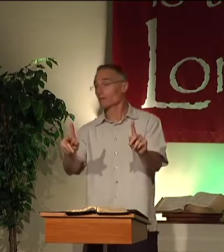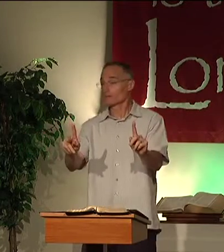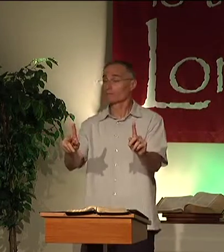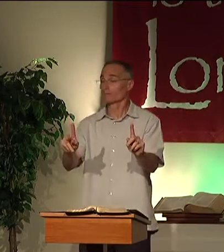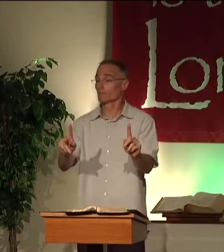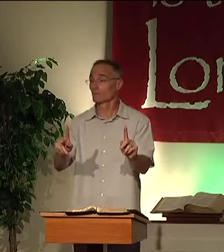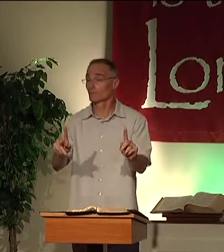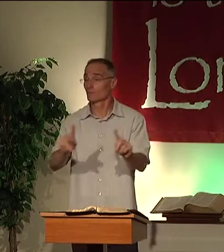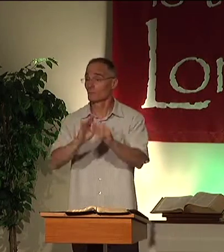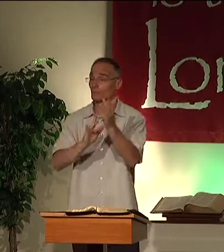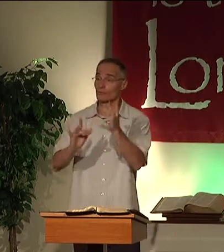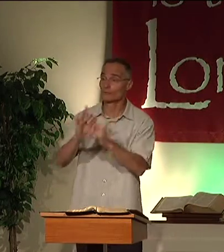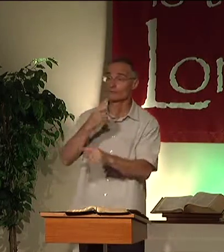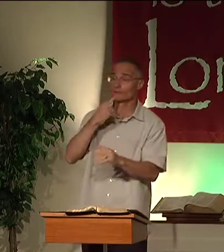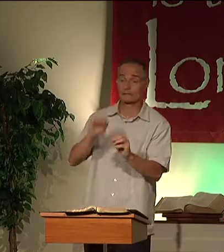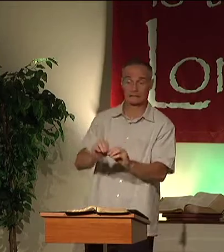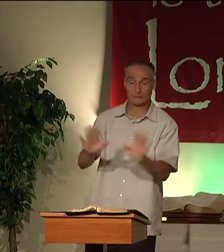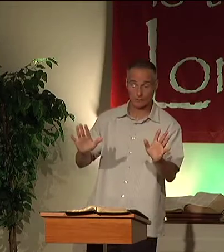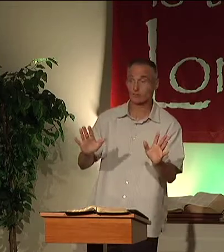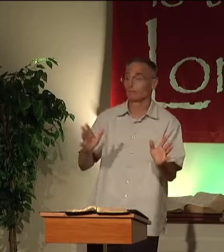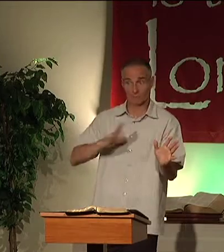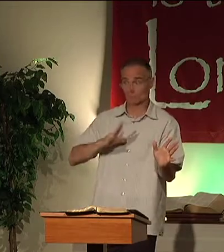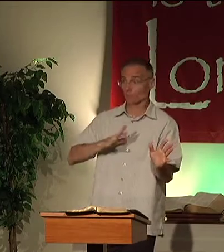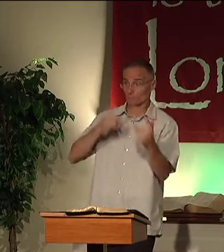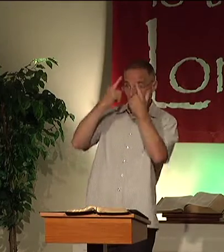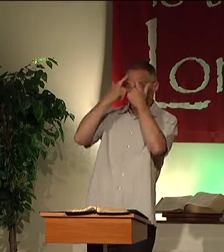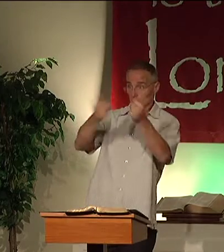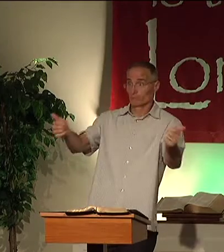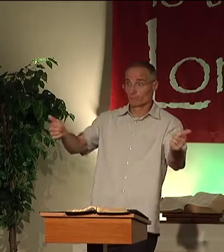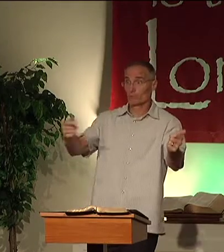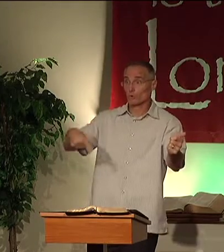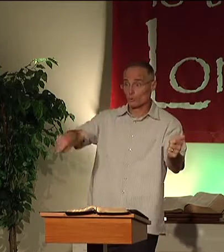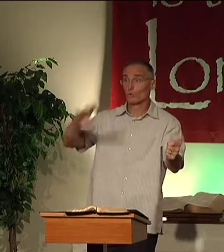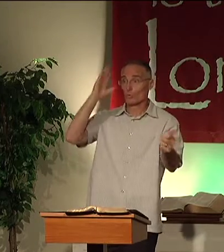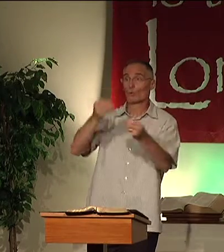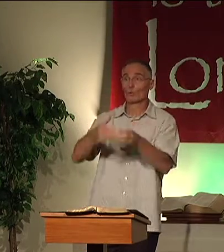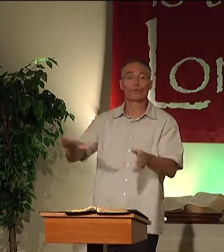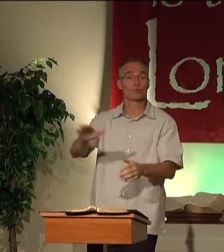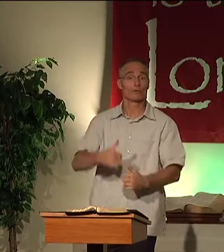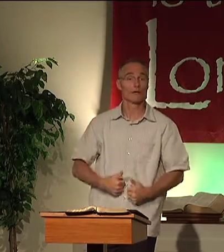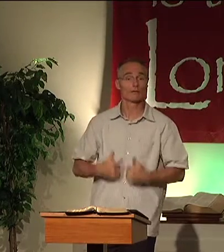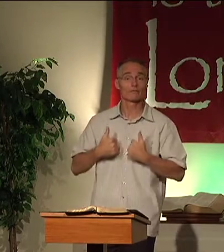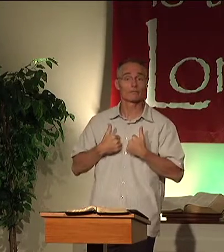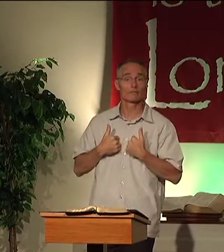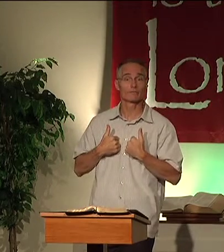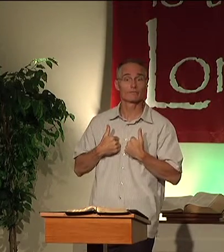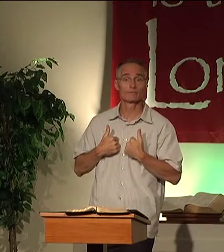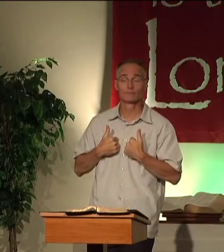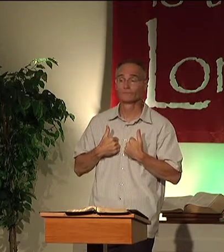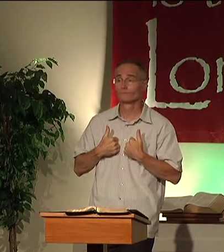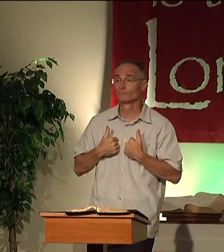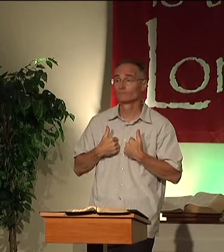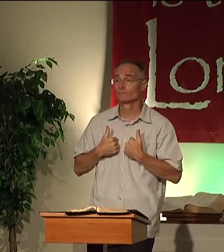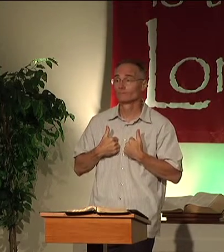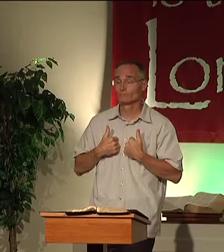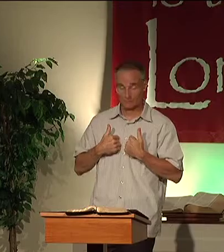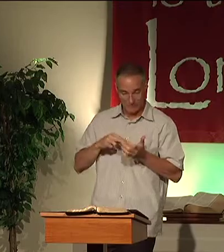Okay. But Jesus clearly says, you know, go ahead, think for yourself, but you're going to lose your life.